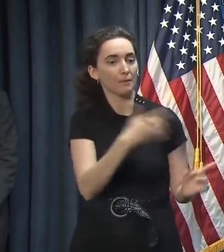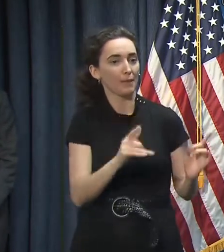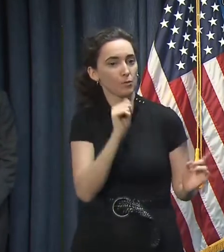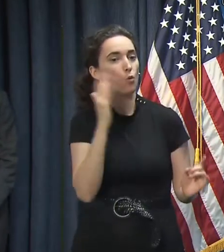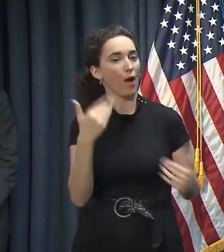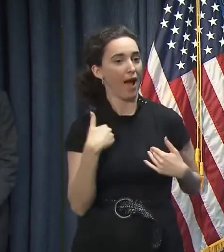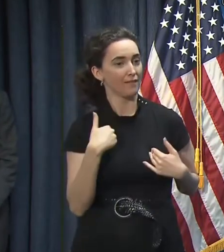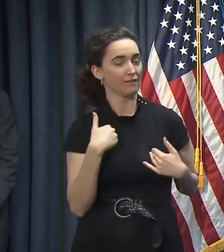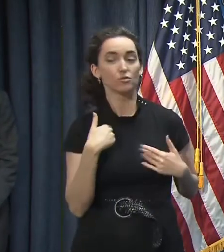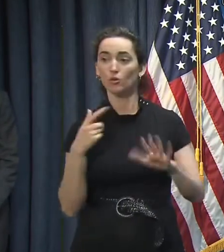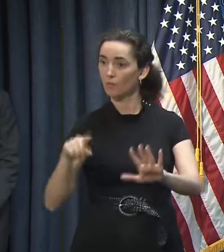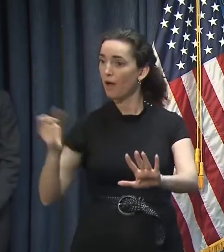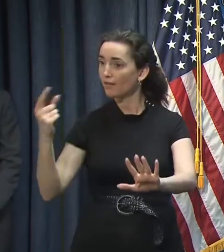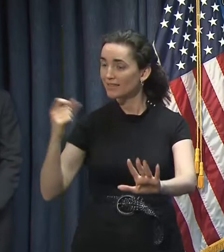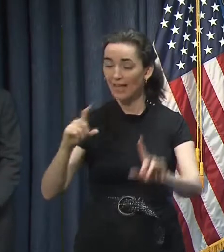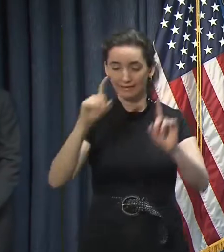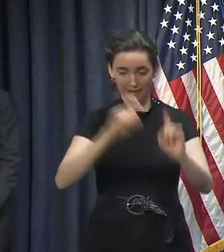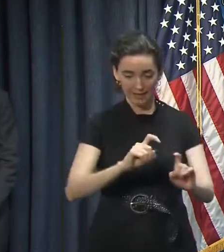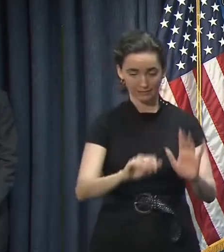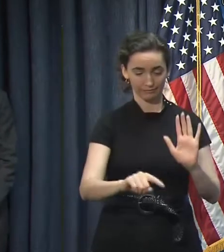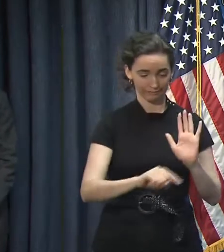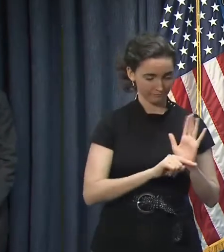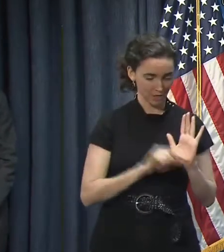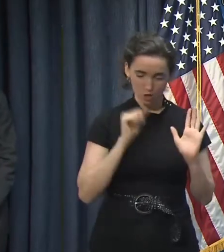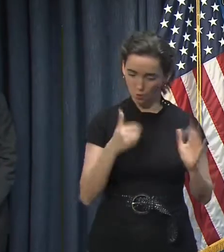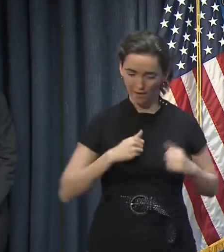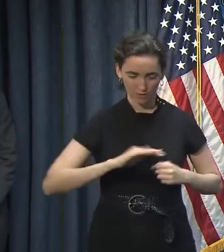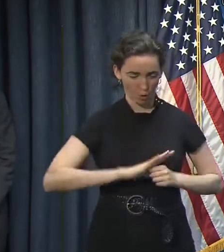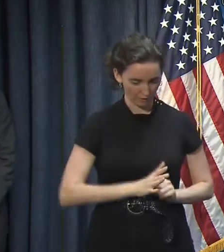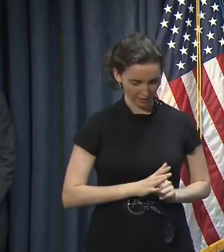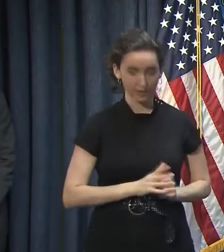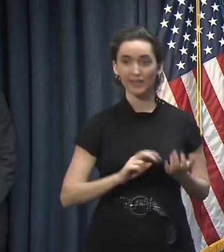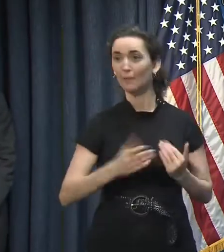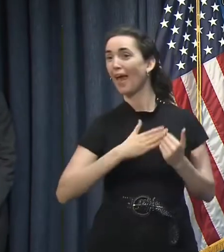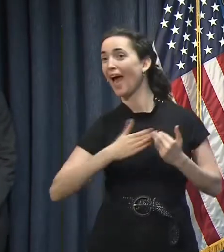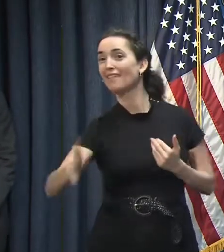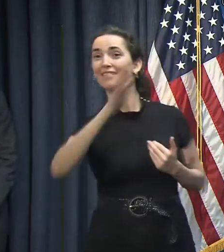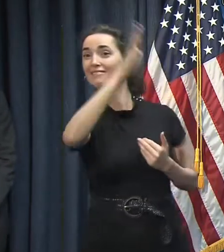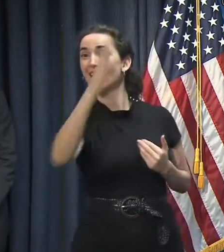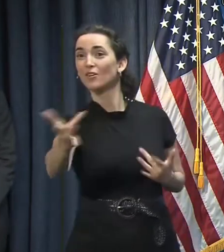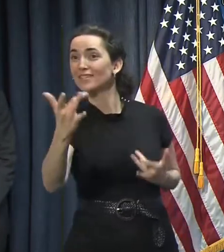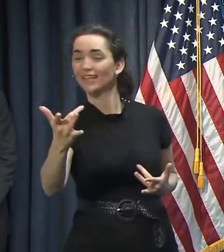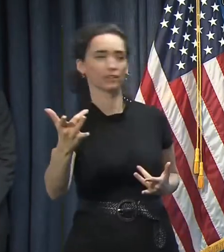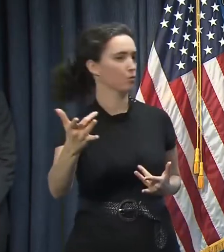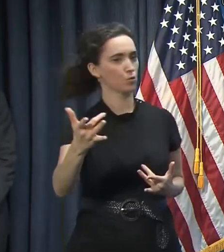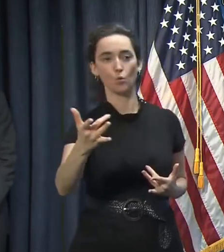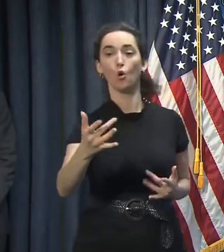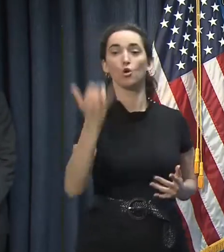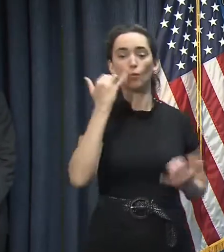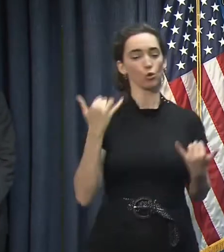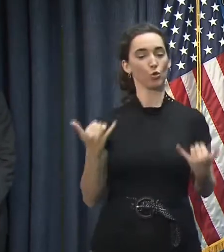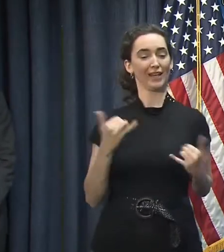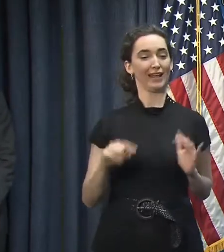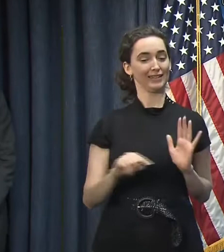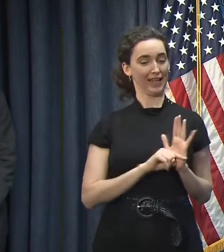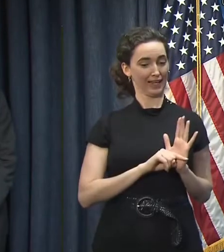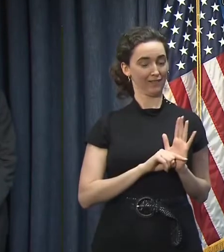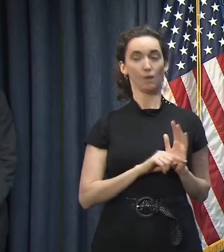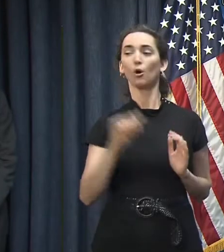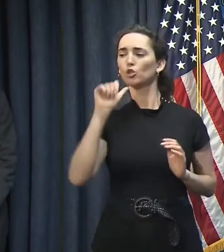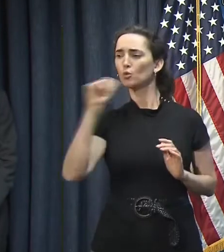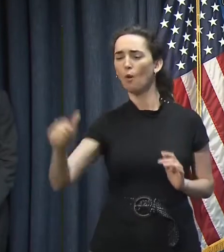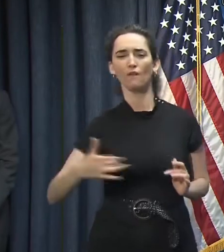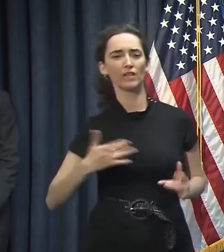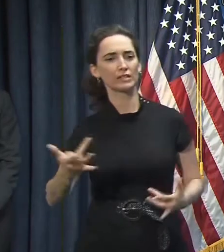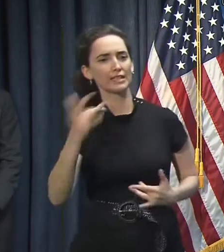people need to understand that. A negative test doesn't mean you don't have it and you're never going to get it. So if you test negative today and develop symptoms tomorrow,